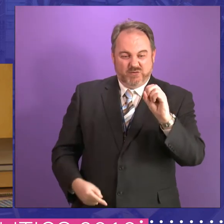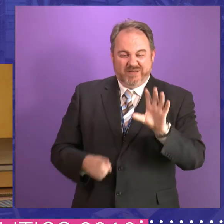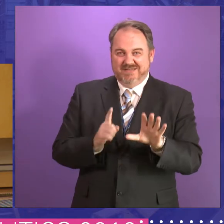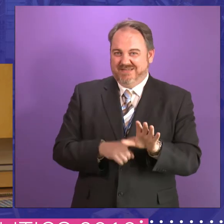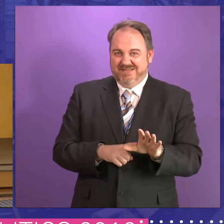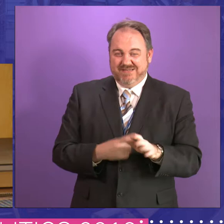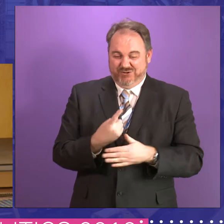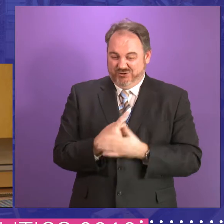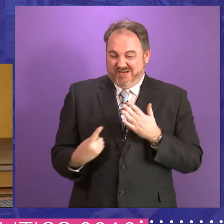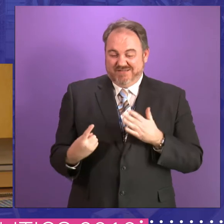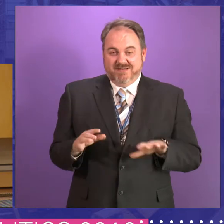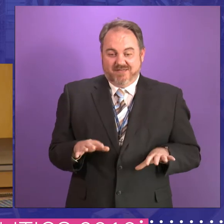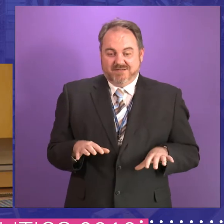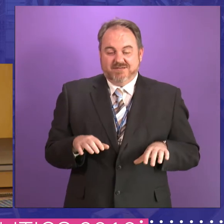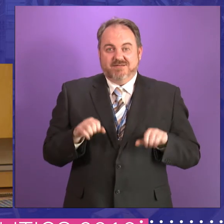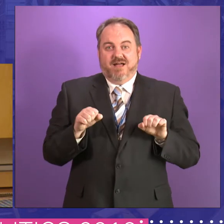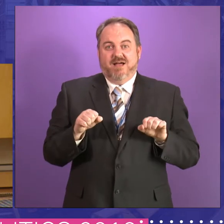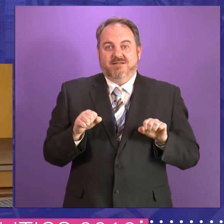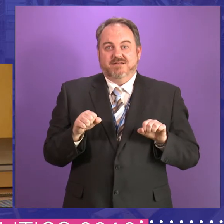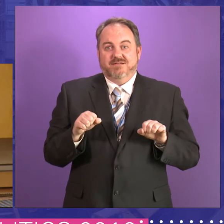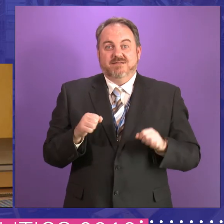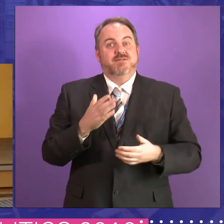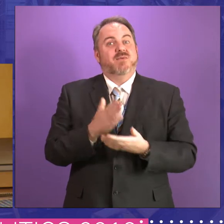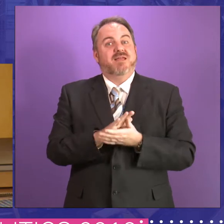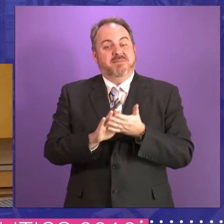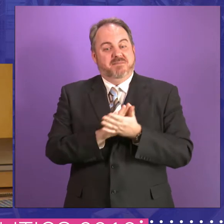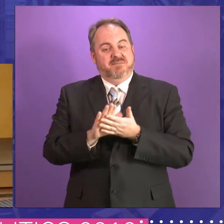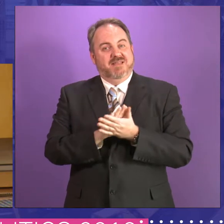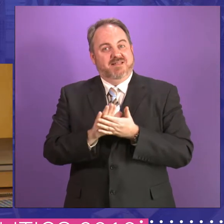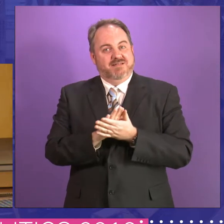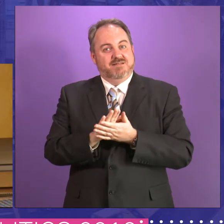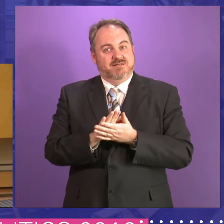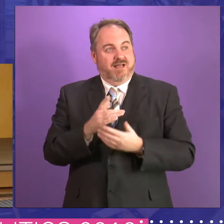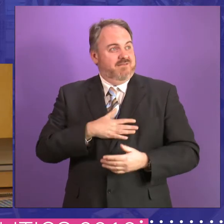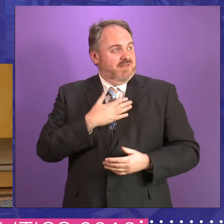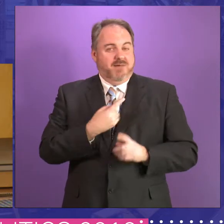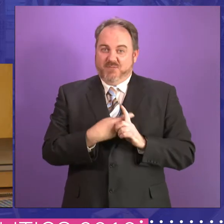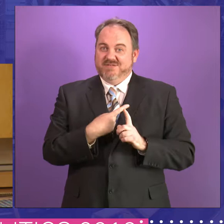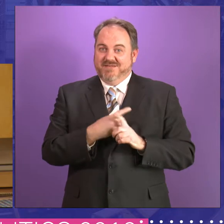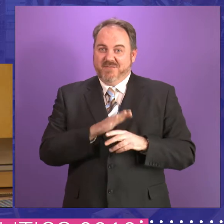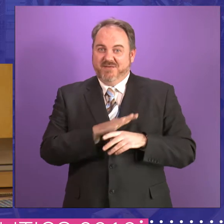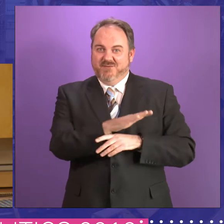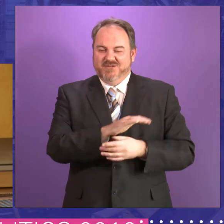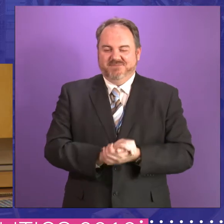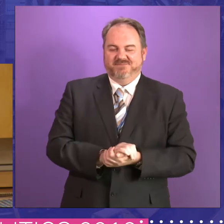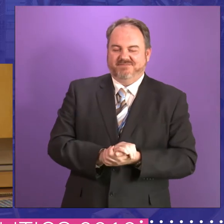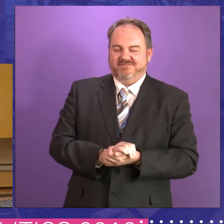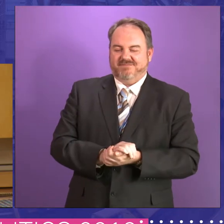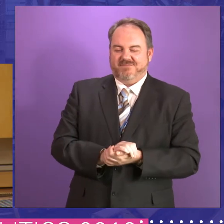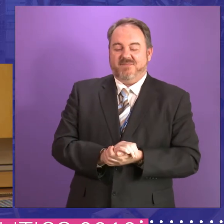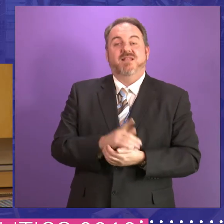It's the start. And I think that augurs well for the future. And the final part I'd make in the opening remarks is that